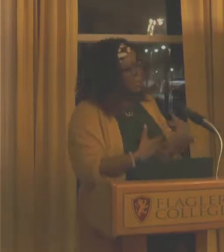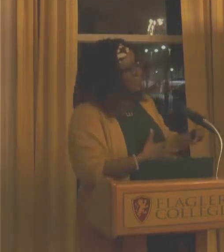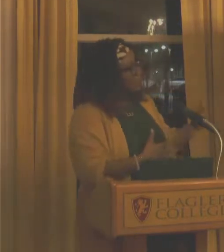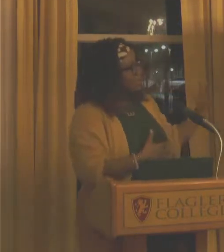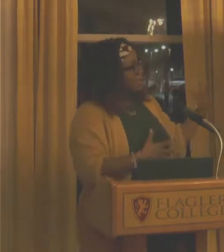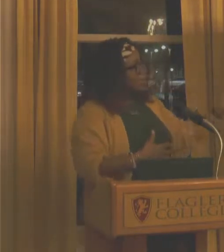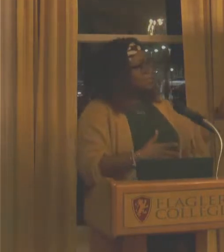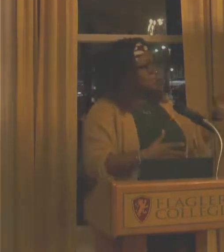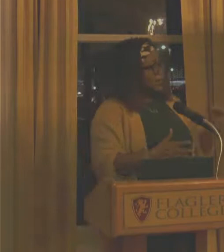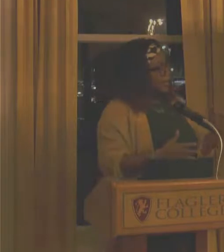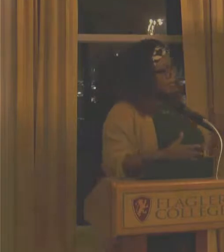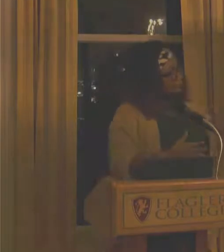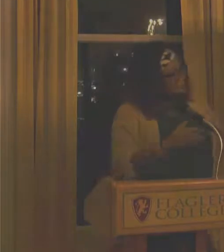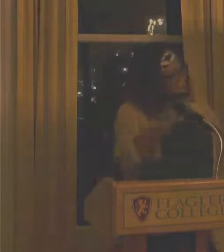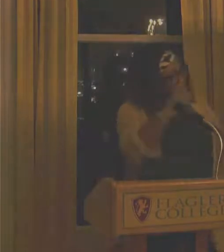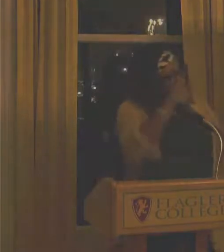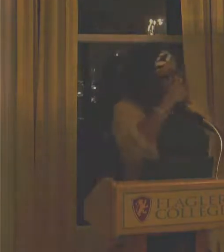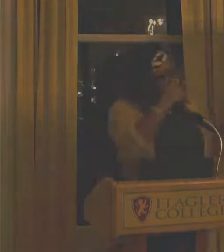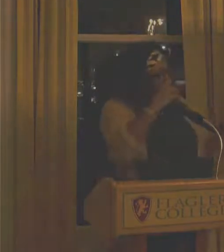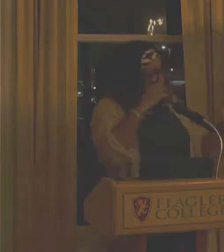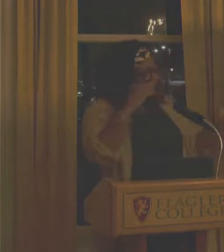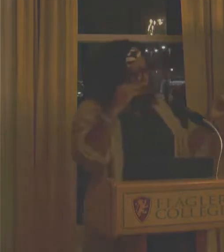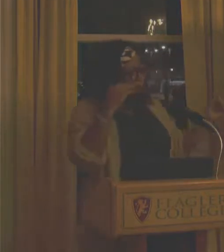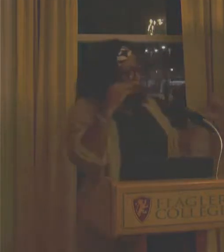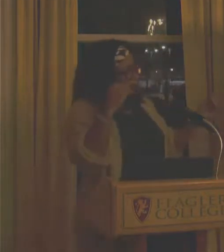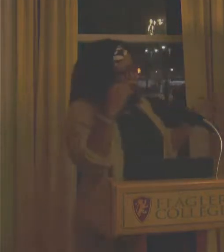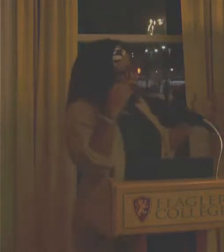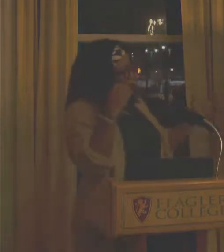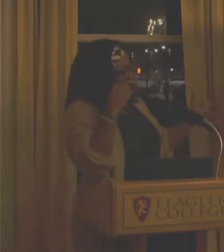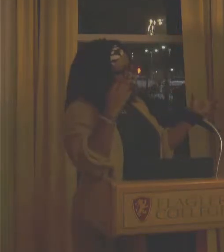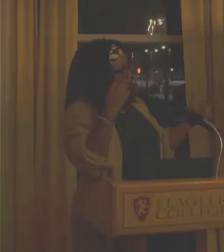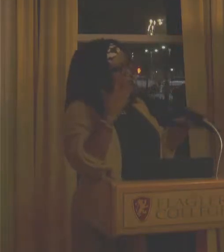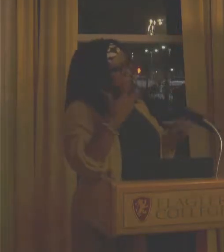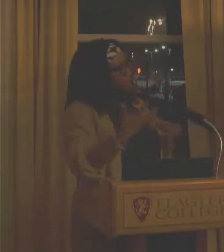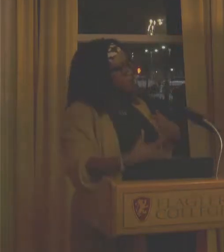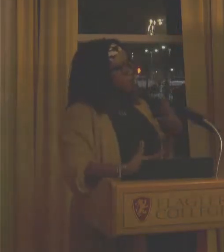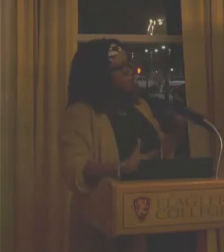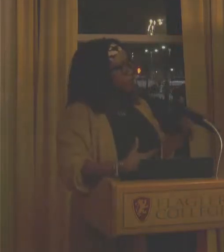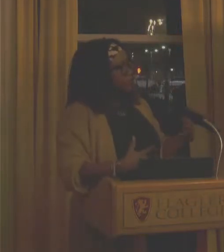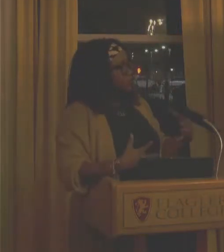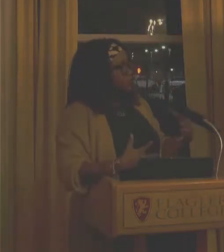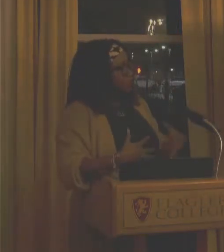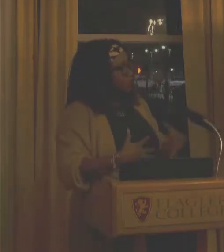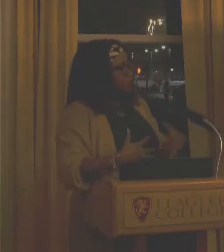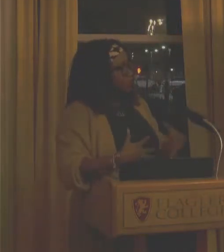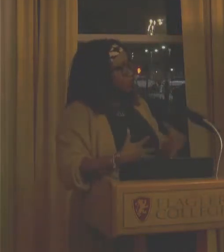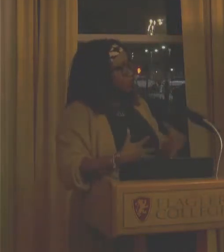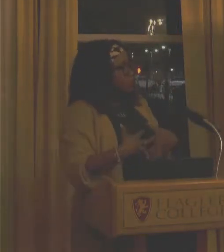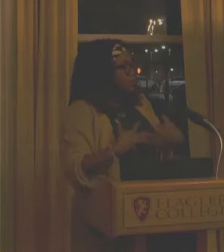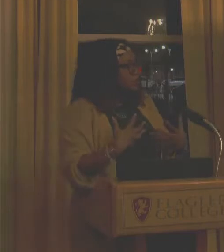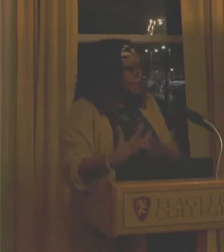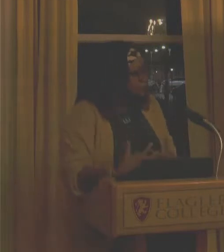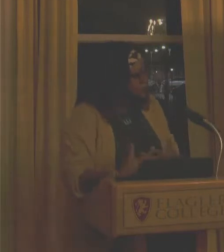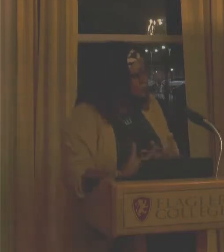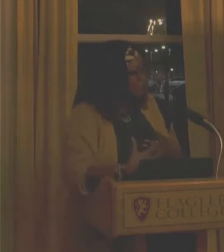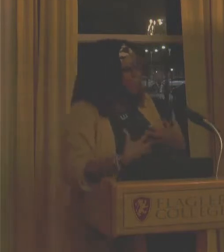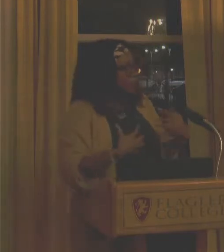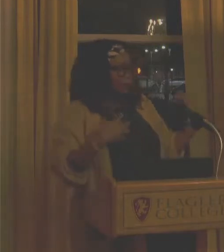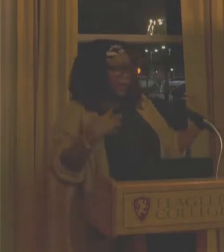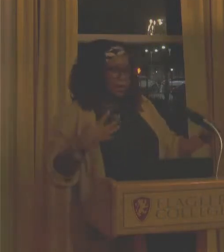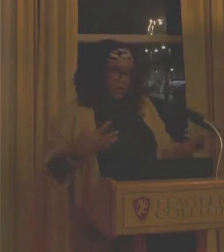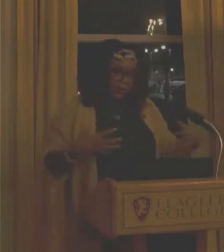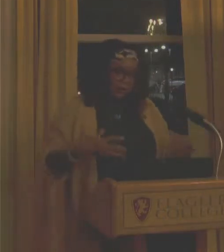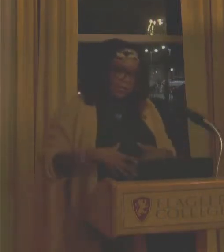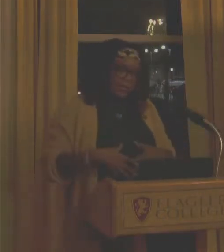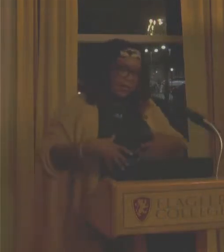But the idea was that in this space, um, if you wanted to sort of like interact with these